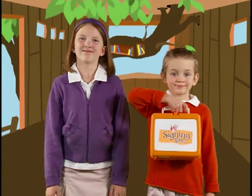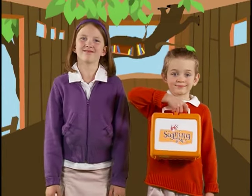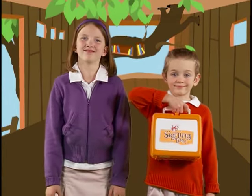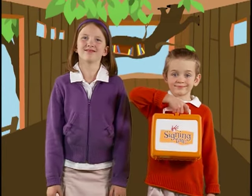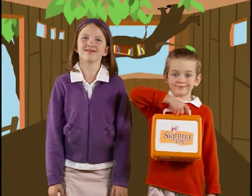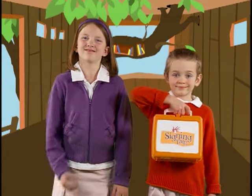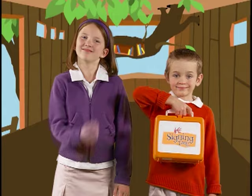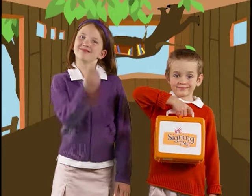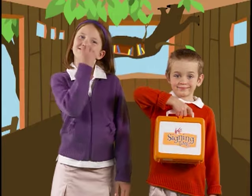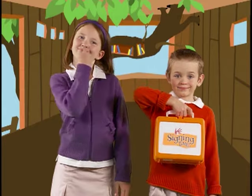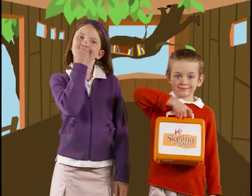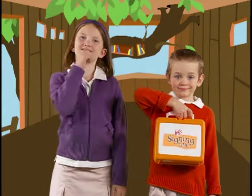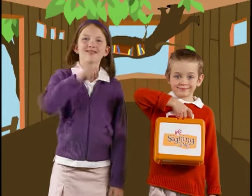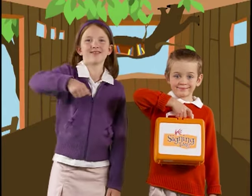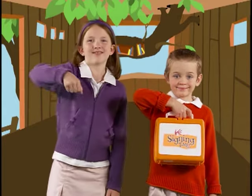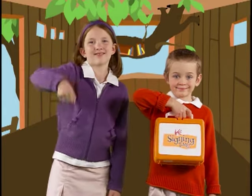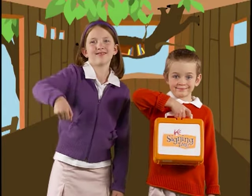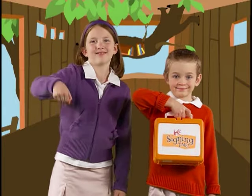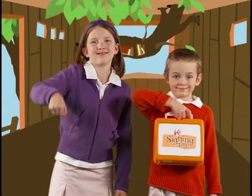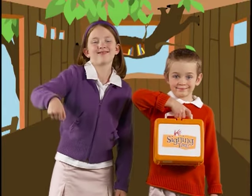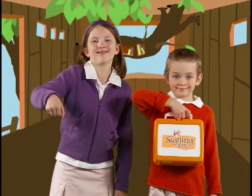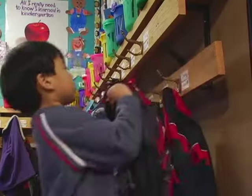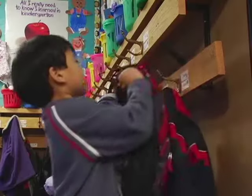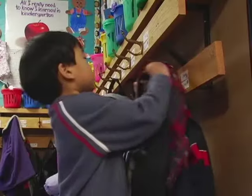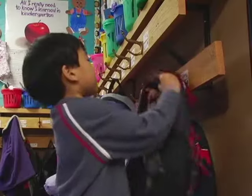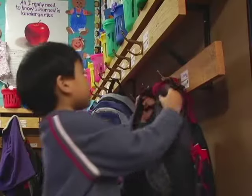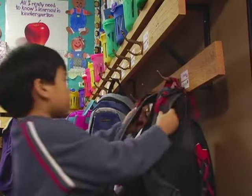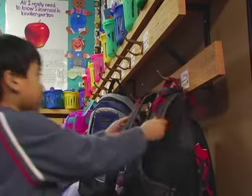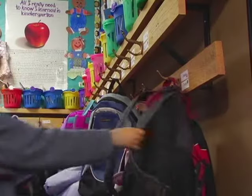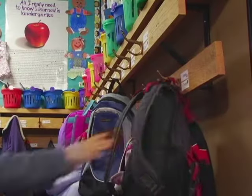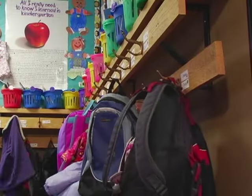room for my lunchbox, too.